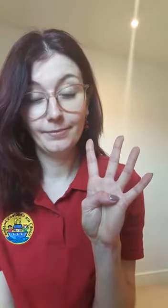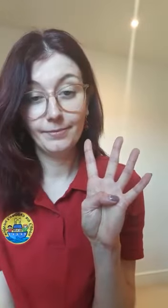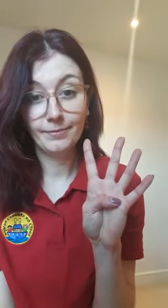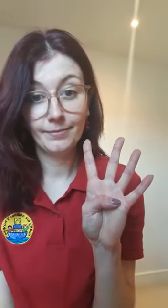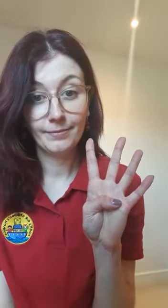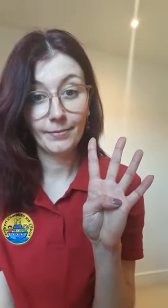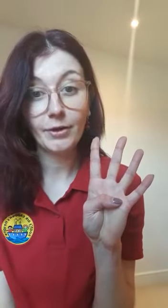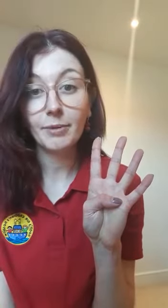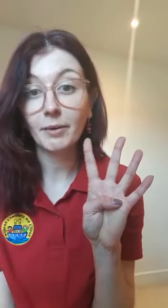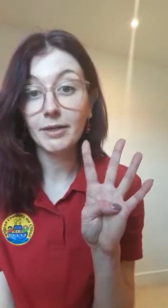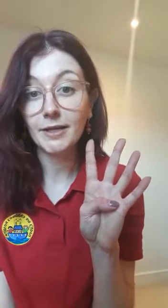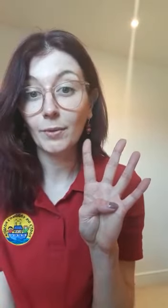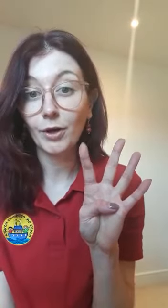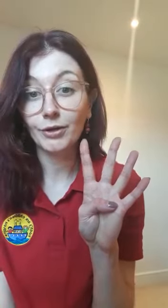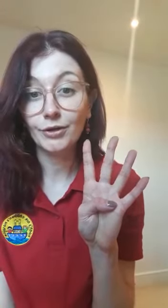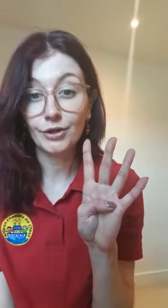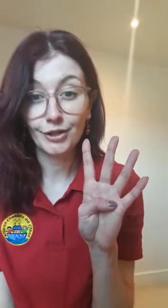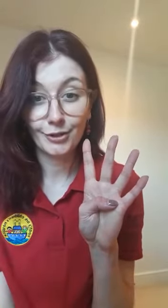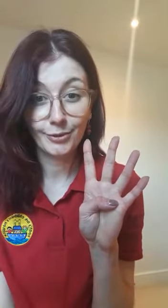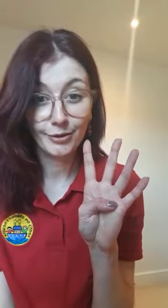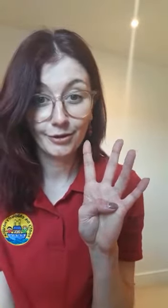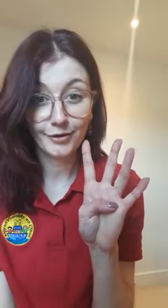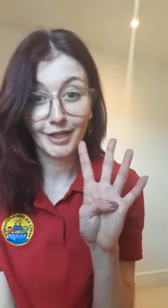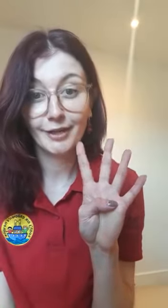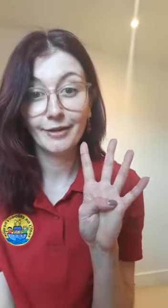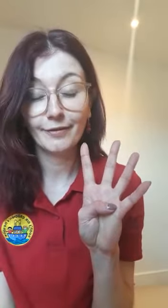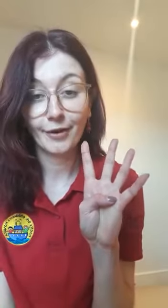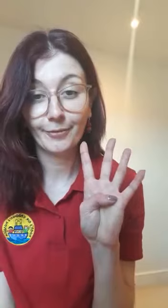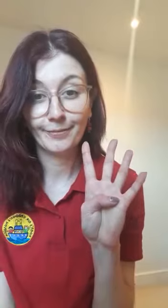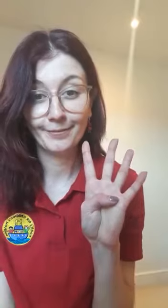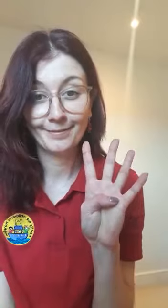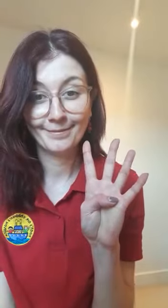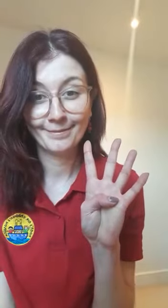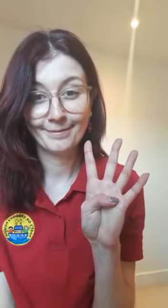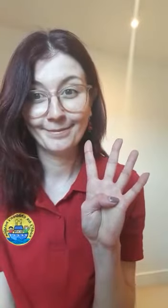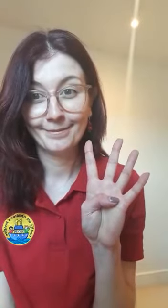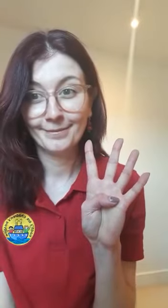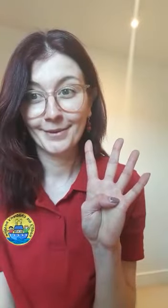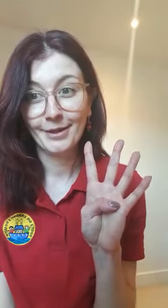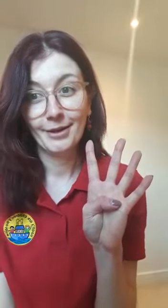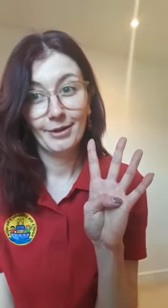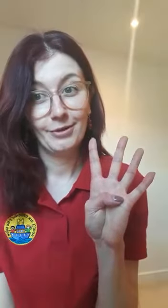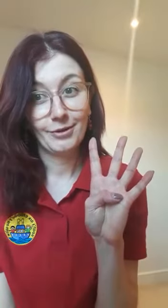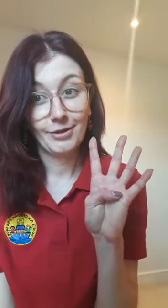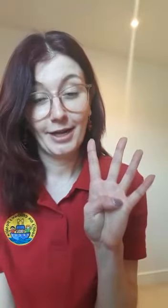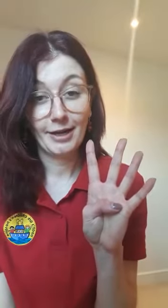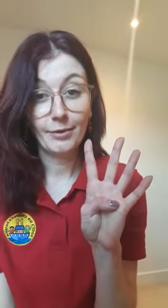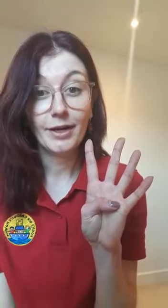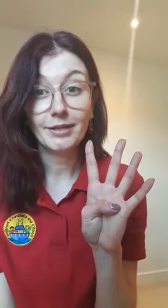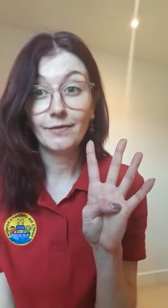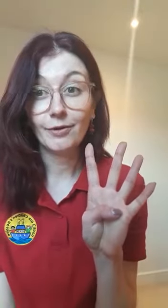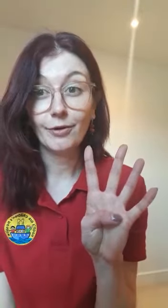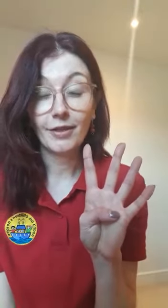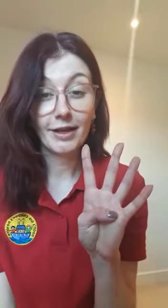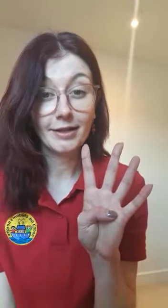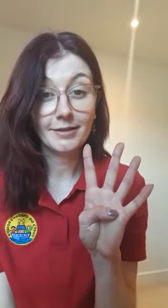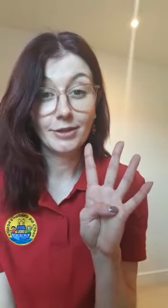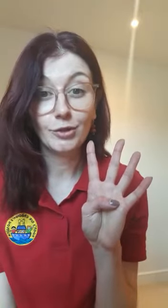Or you might want to say one, two, three, four. So now it's four things you